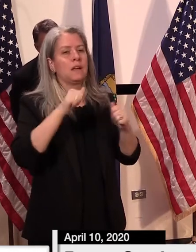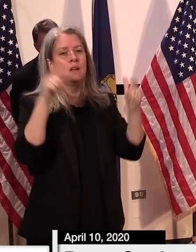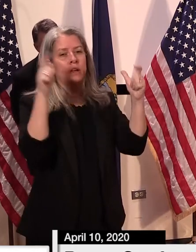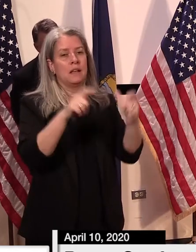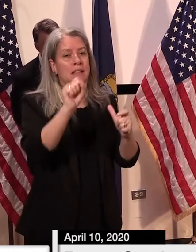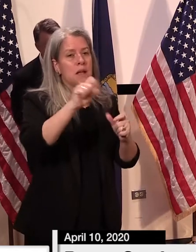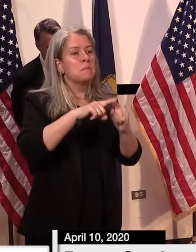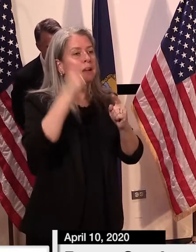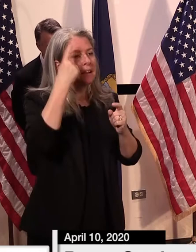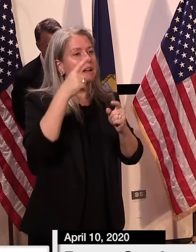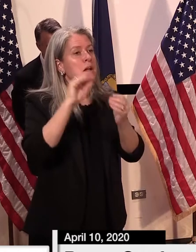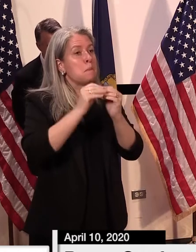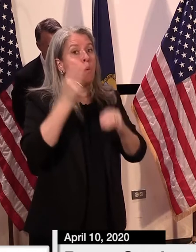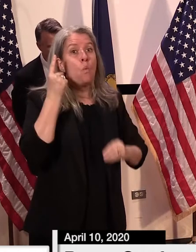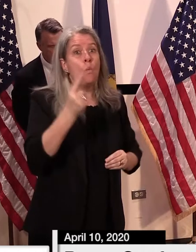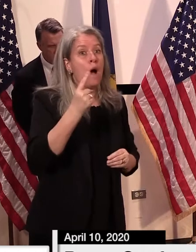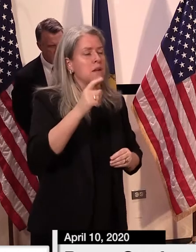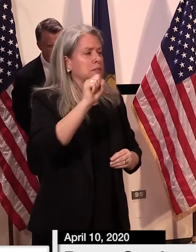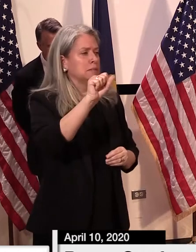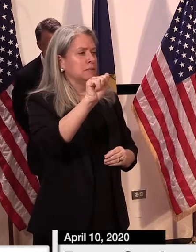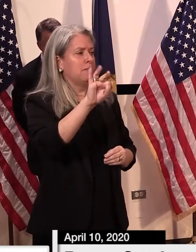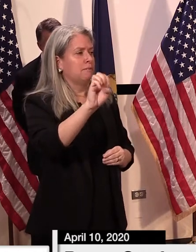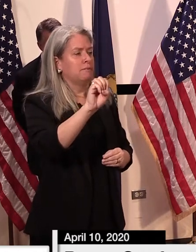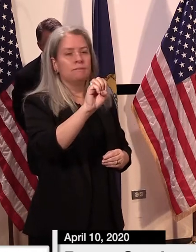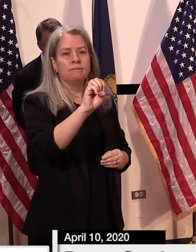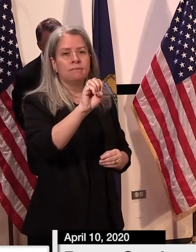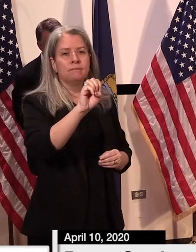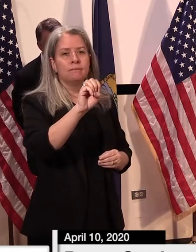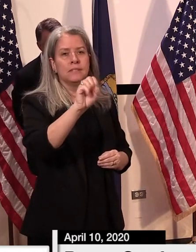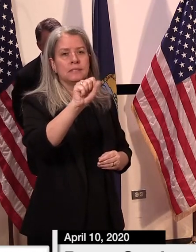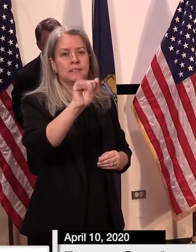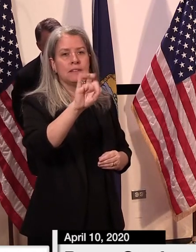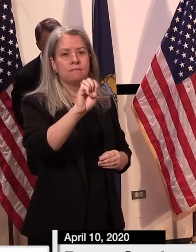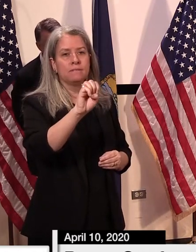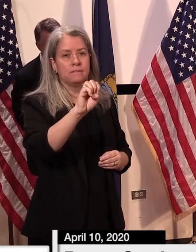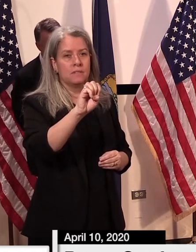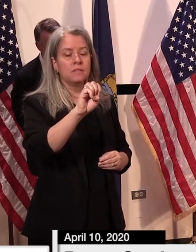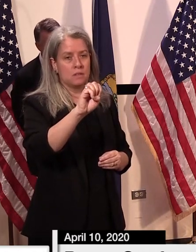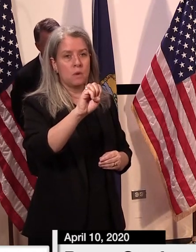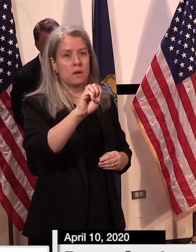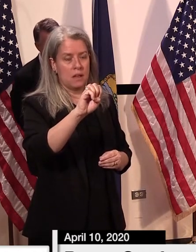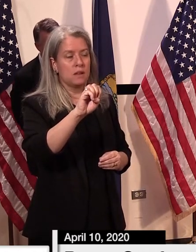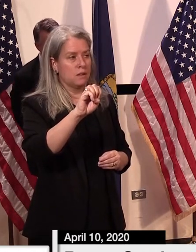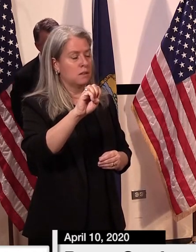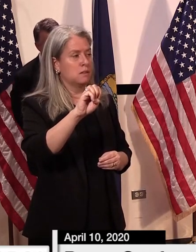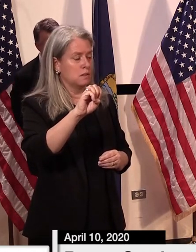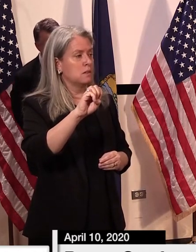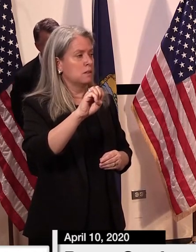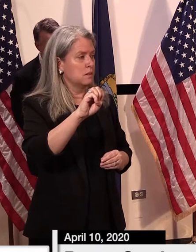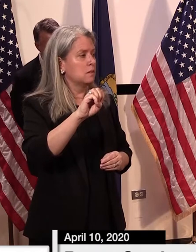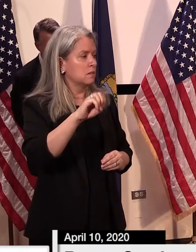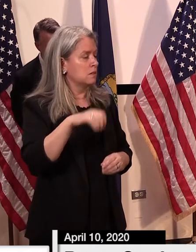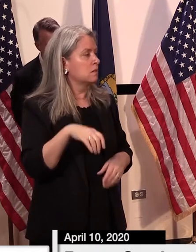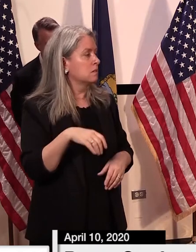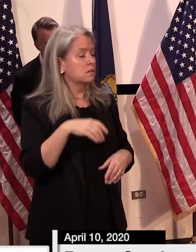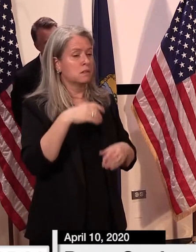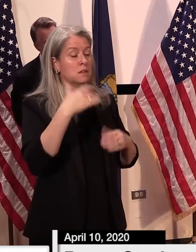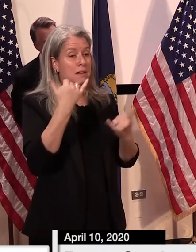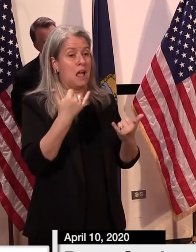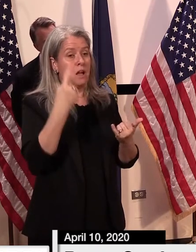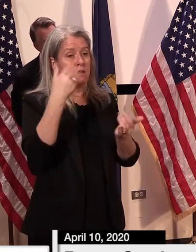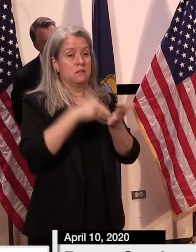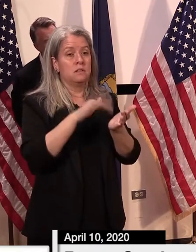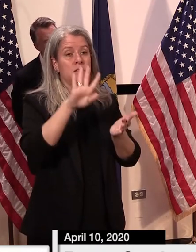way getting the prison population down as far as we can like i said it's 14 19